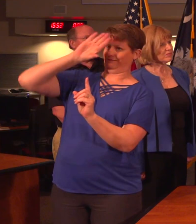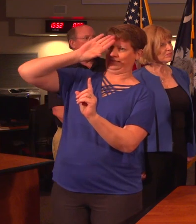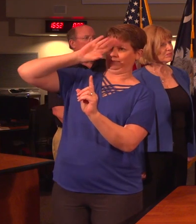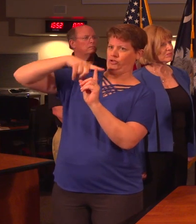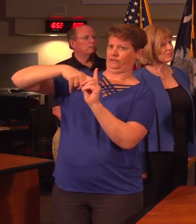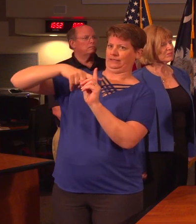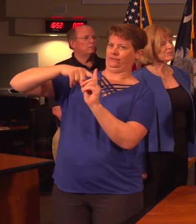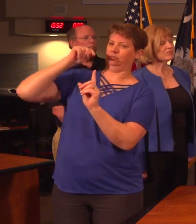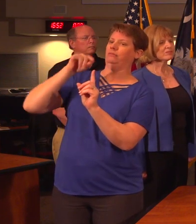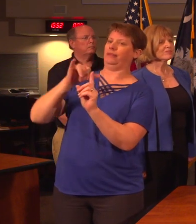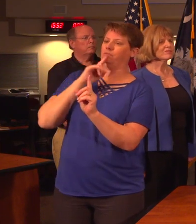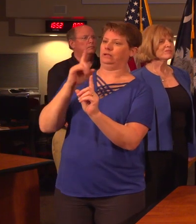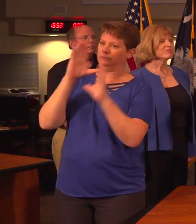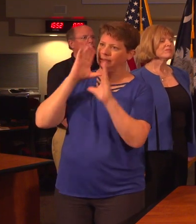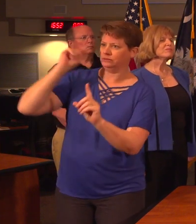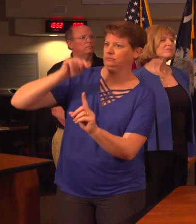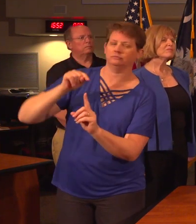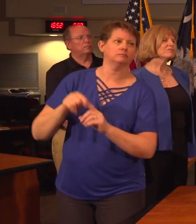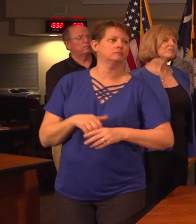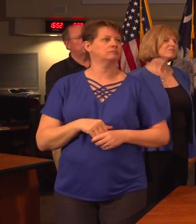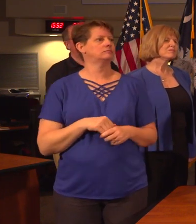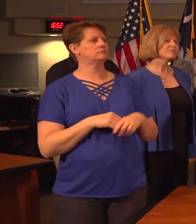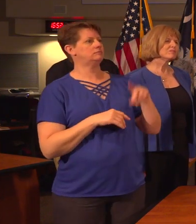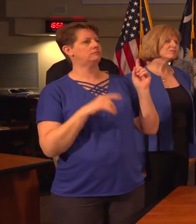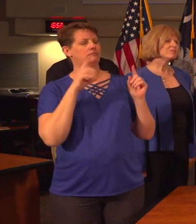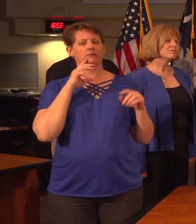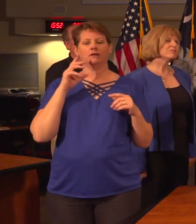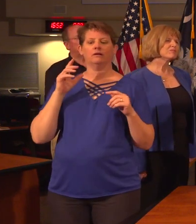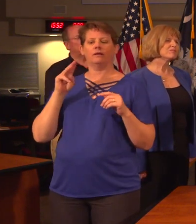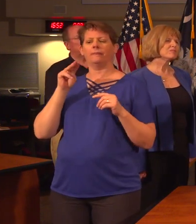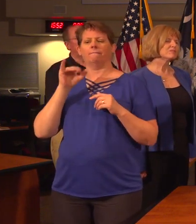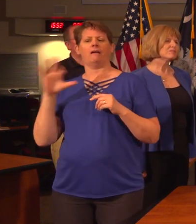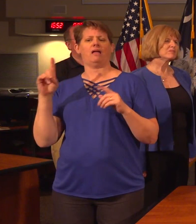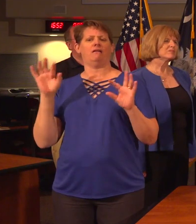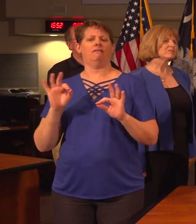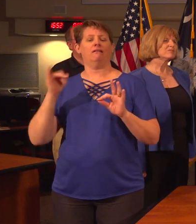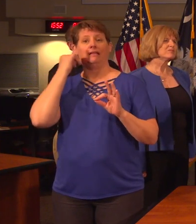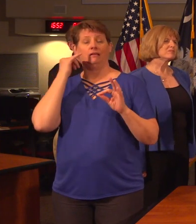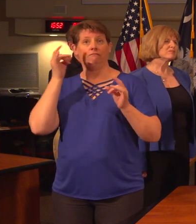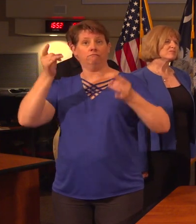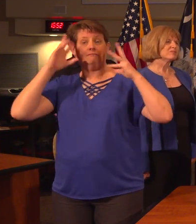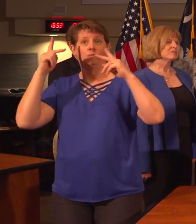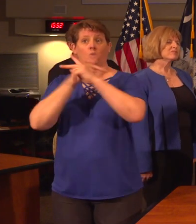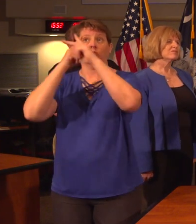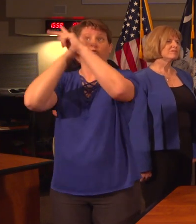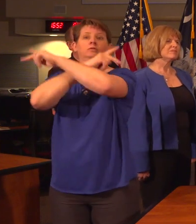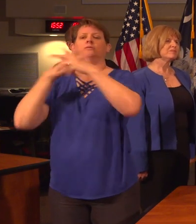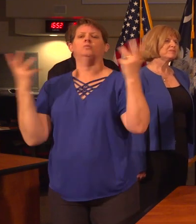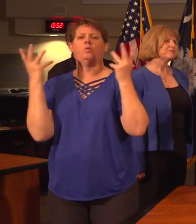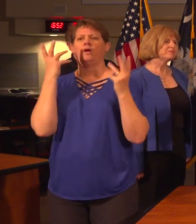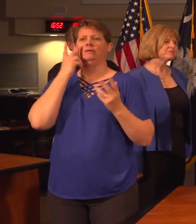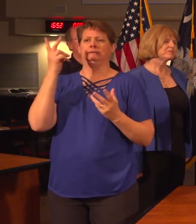symptom to really pay attention to. And I know those are considered, I guess, the mild symptoms. What will be the escalation of that? What do we see when this starts to